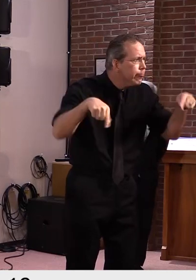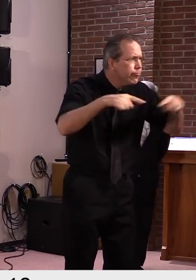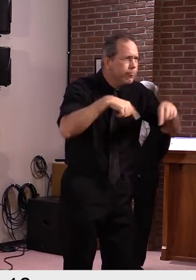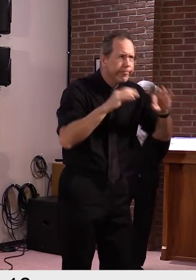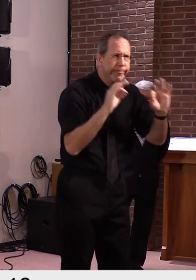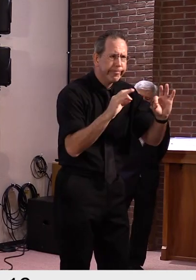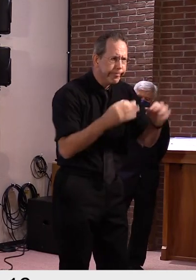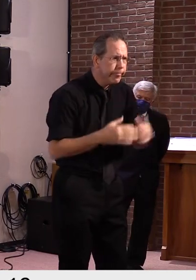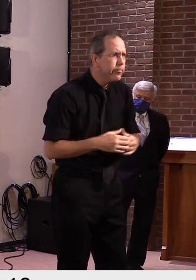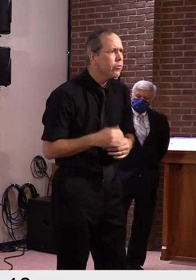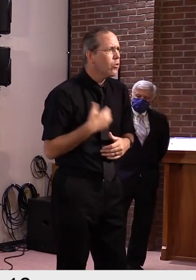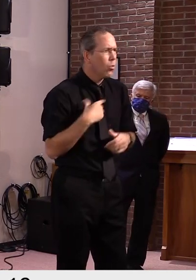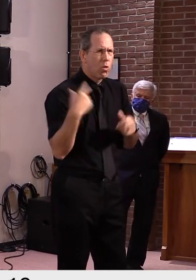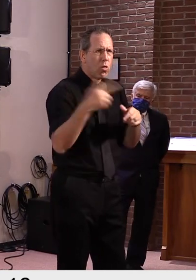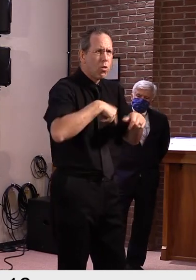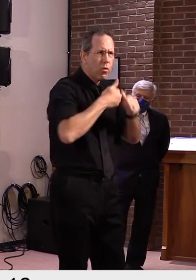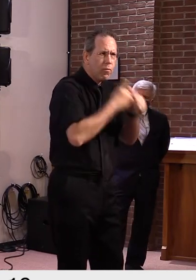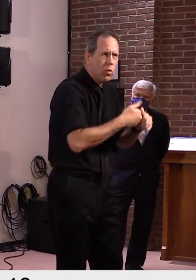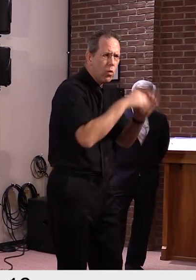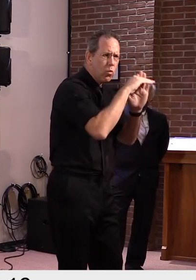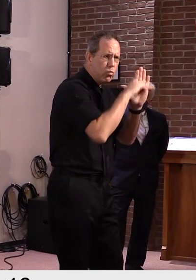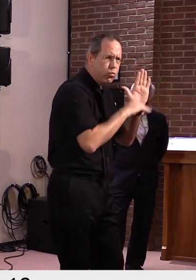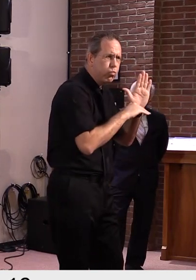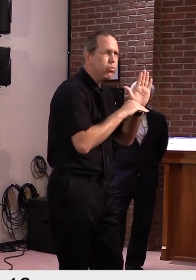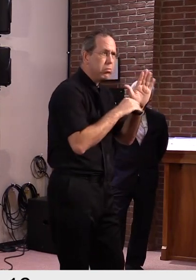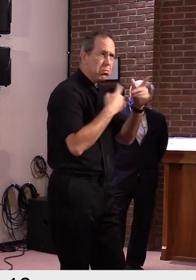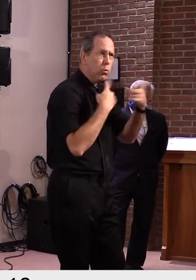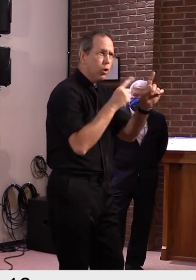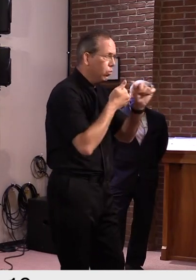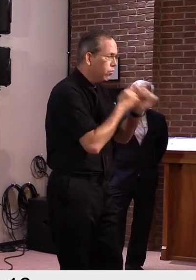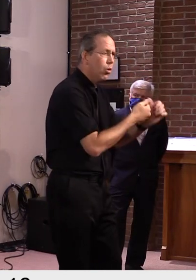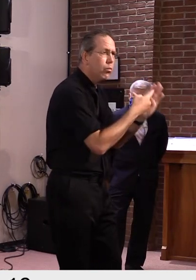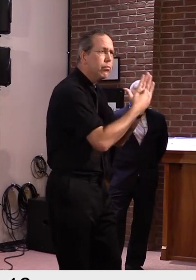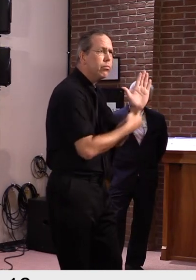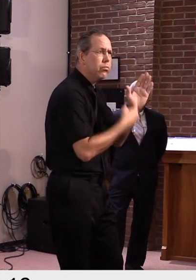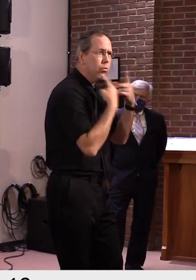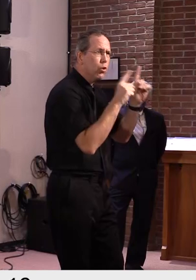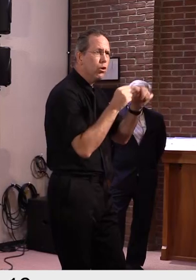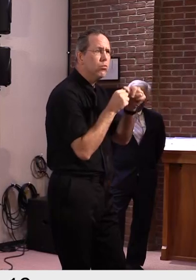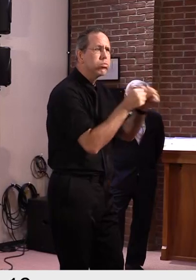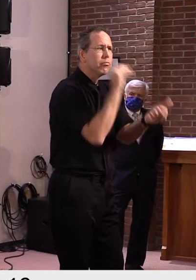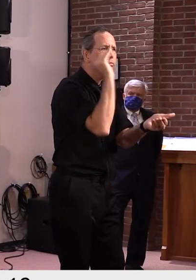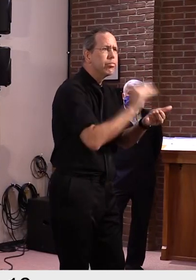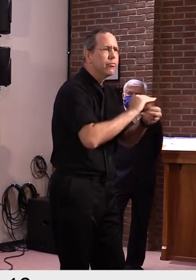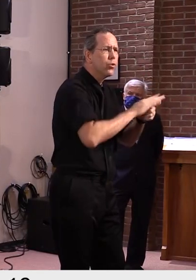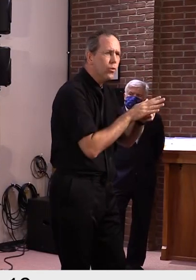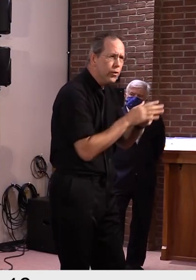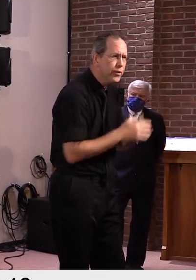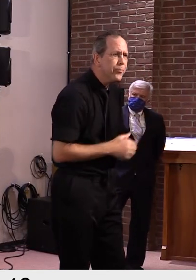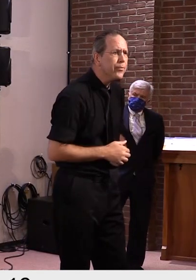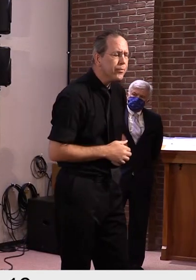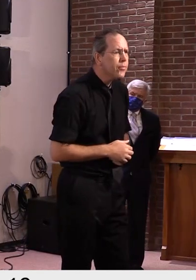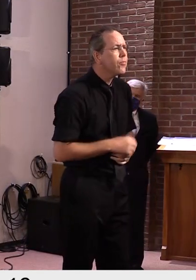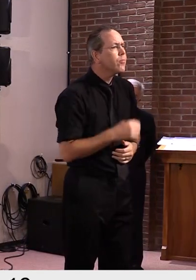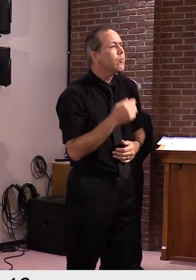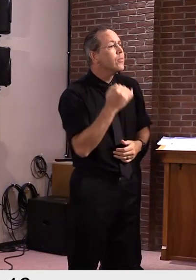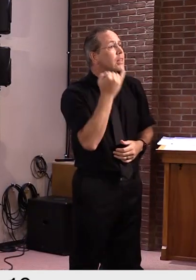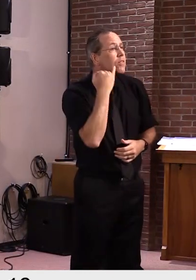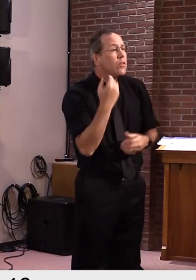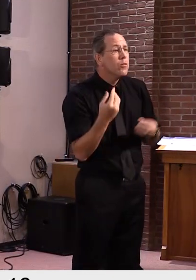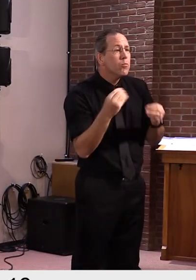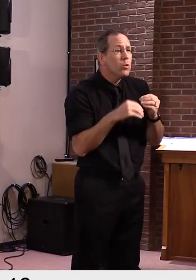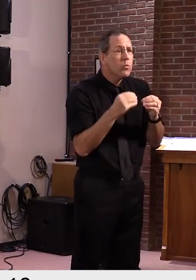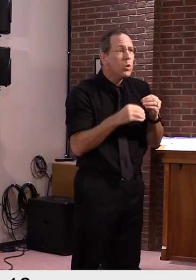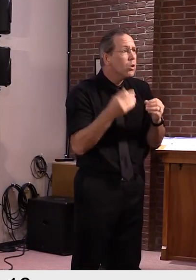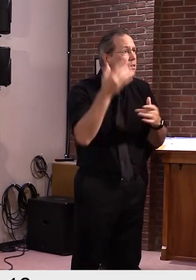reopen Vermont. We always have and always will put the health of Vermonters first. Always.